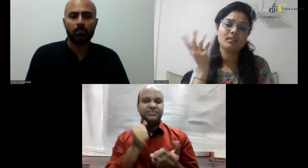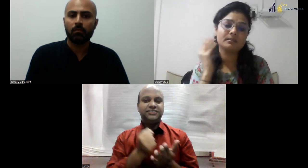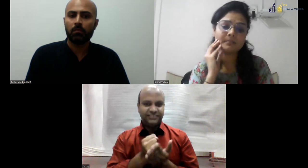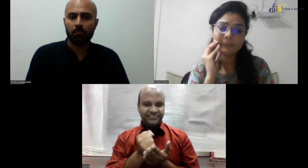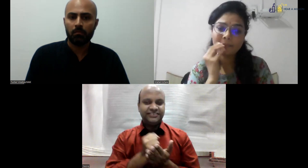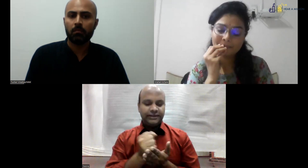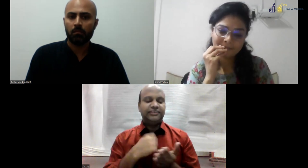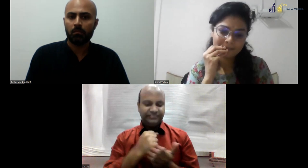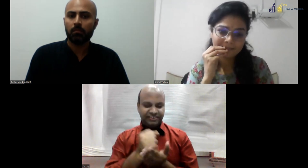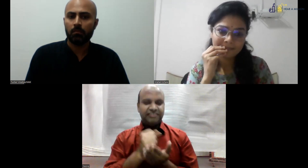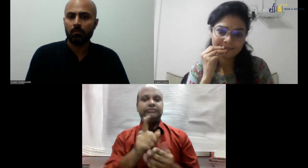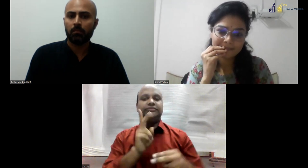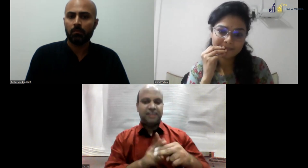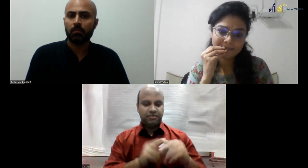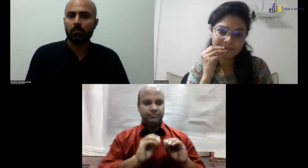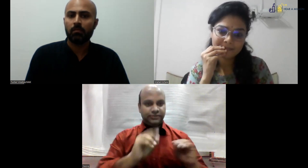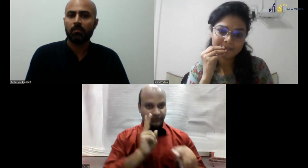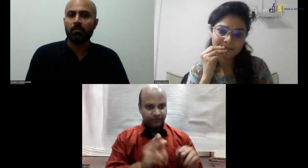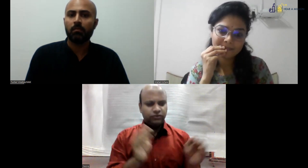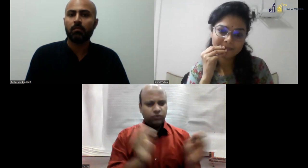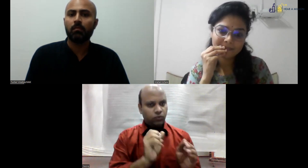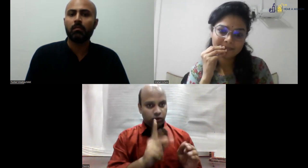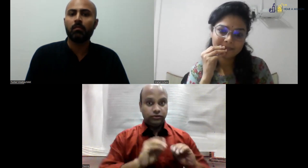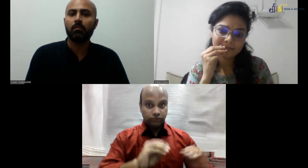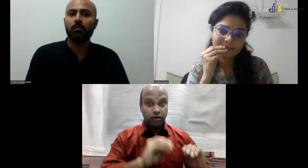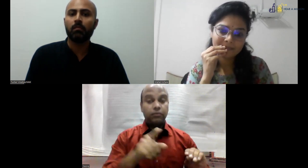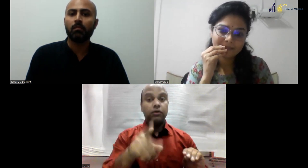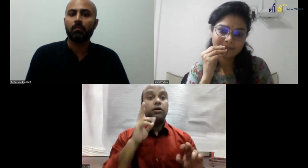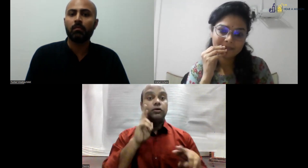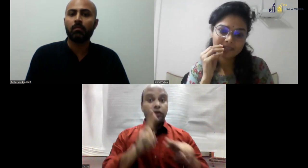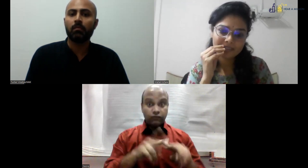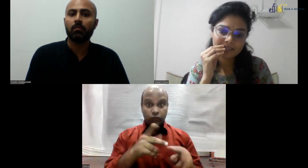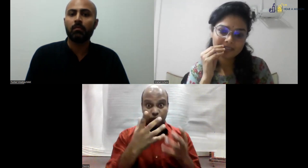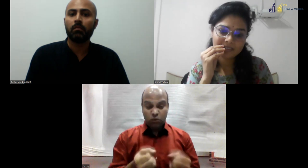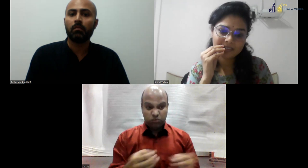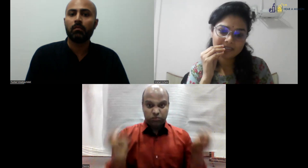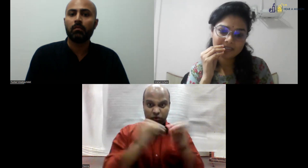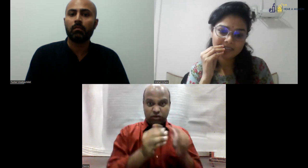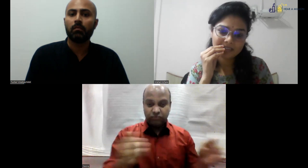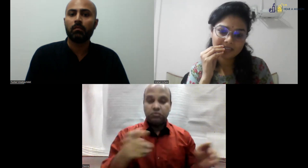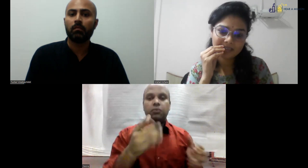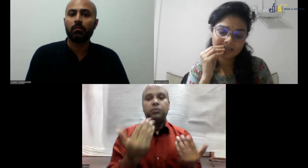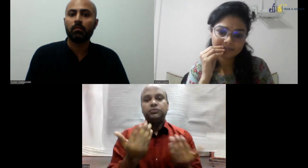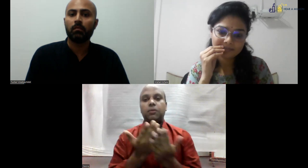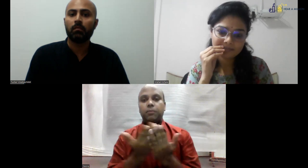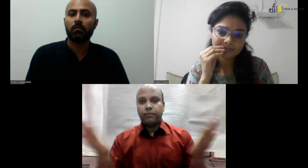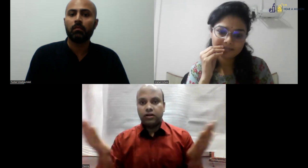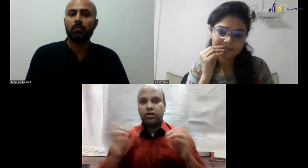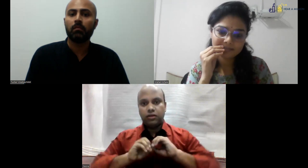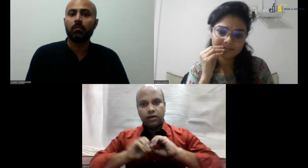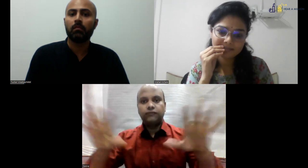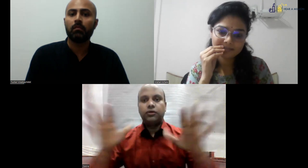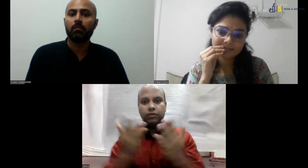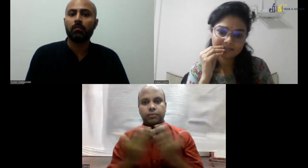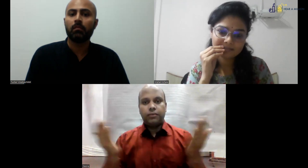But there are still very less students we can see in the institutions. Right. I understand. If you want more